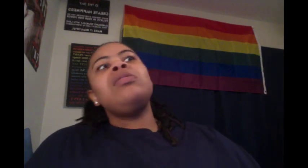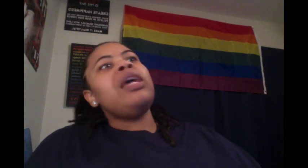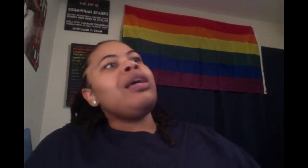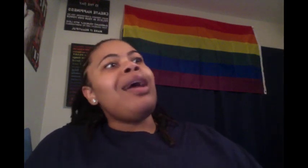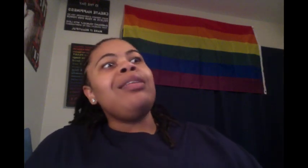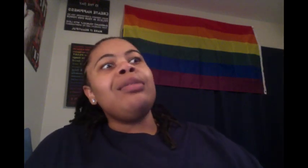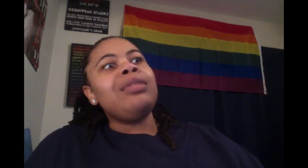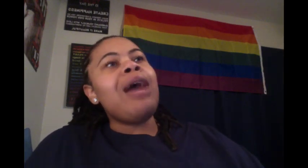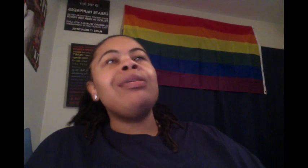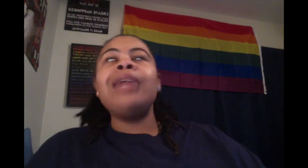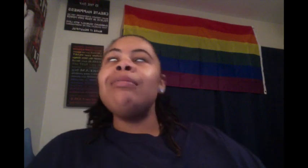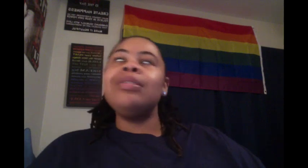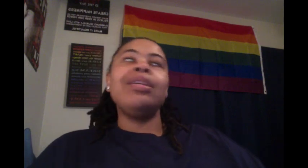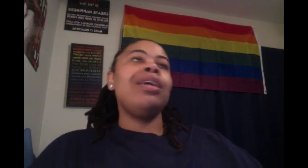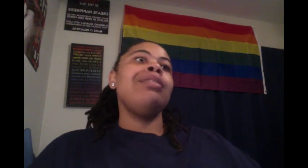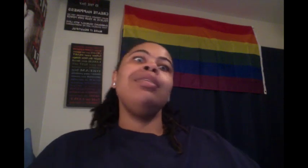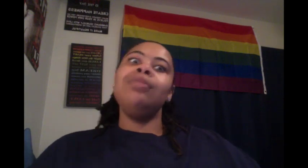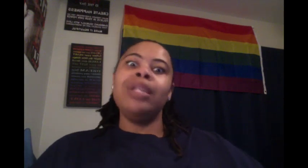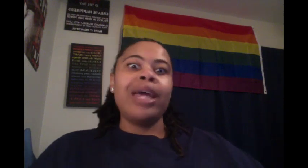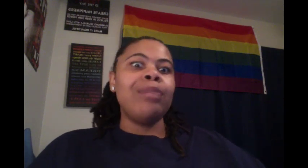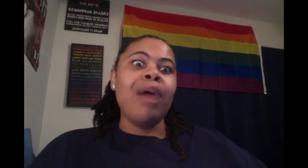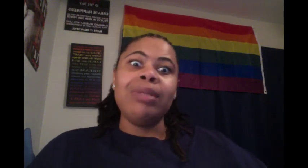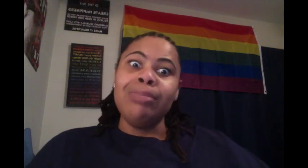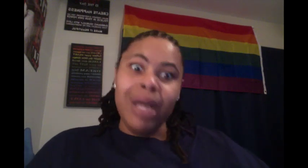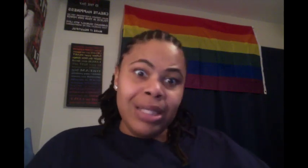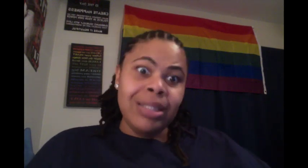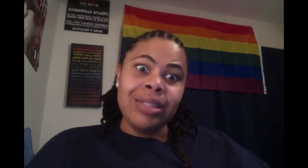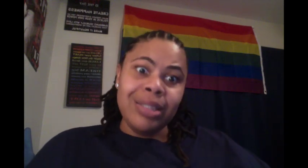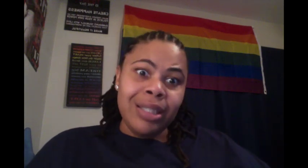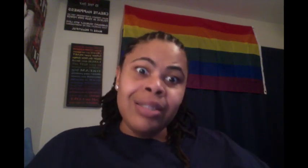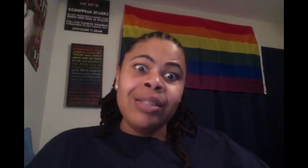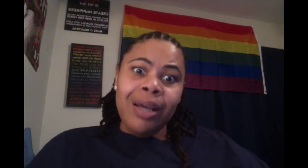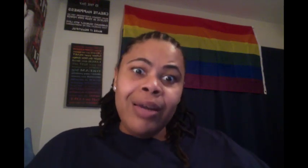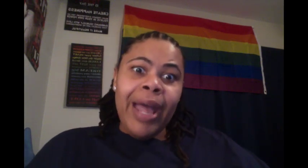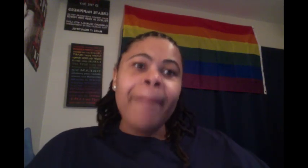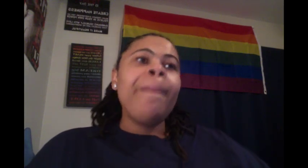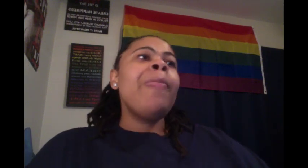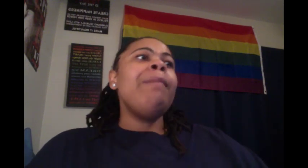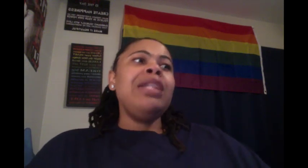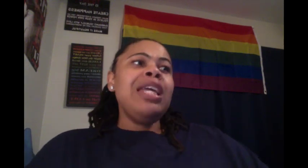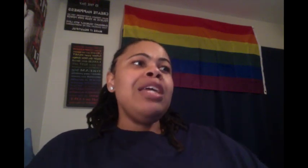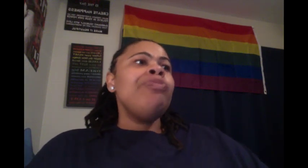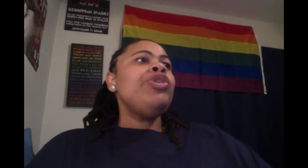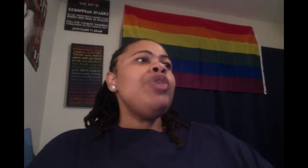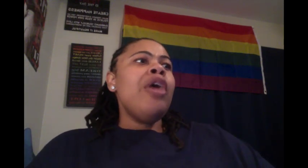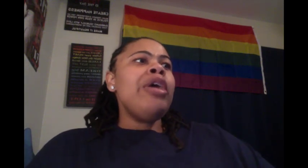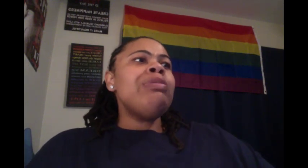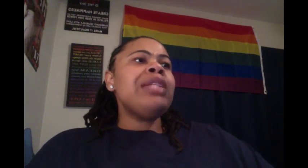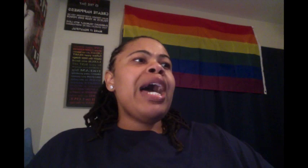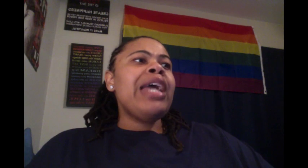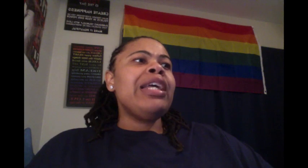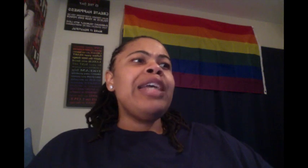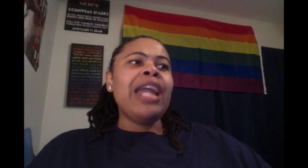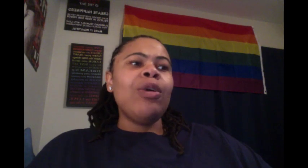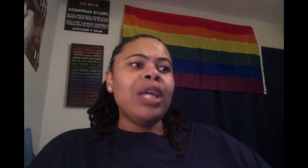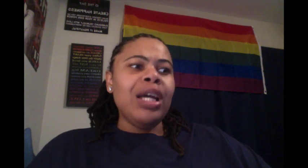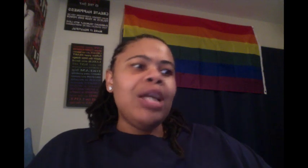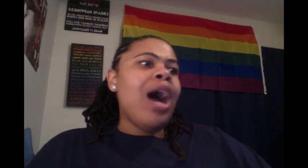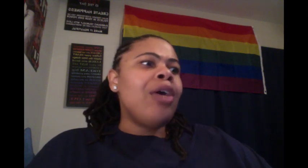take a goddamn shower. Because I was looking at him. He do look like he probably busty as shit. Okay. But then, you know, he was like, he got to go get her doll. He